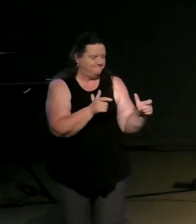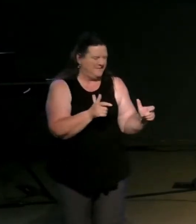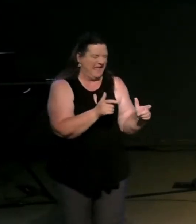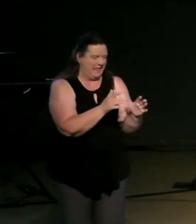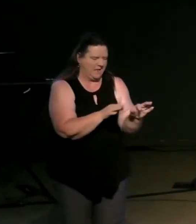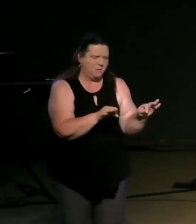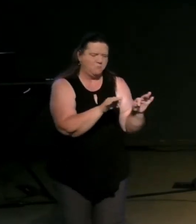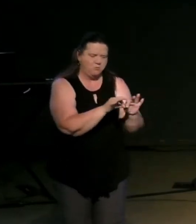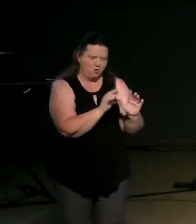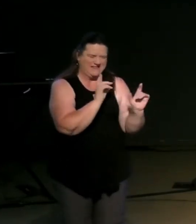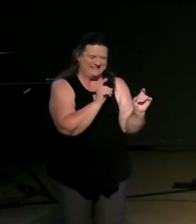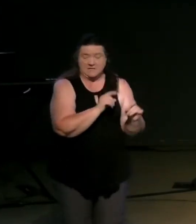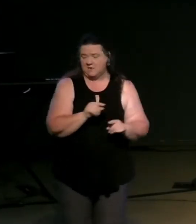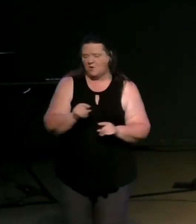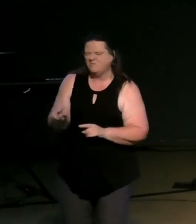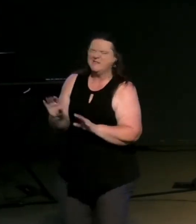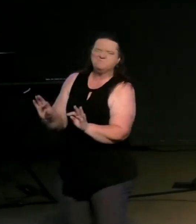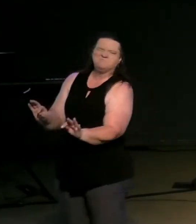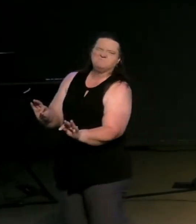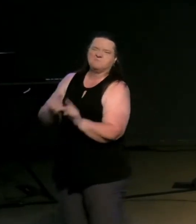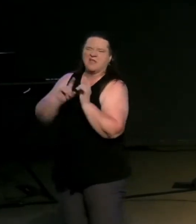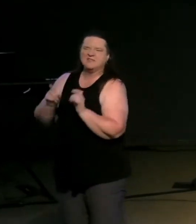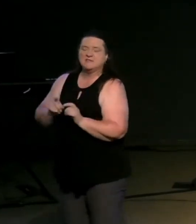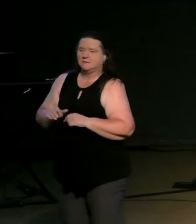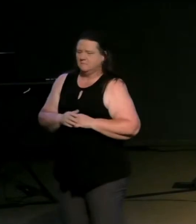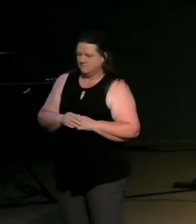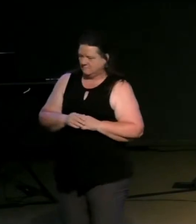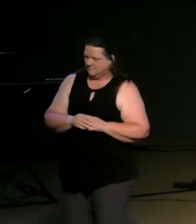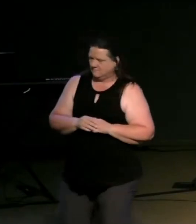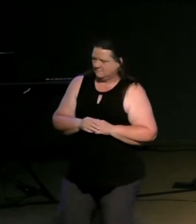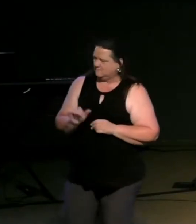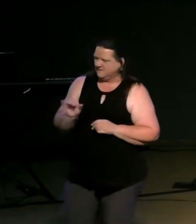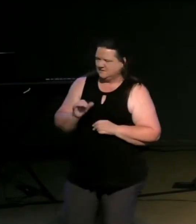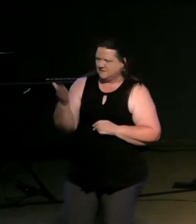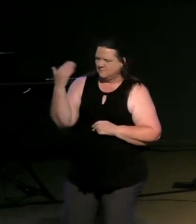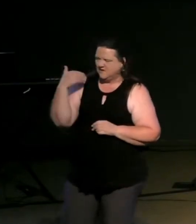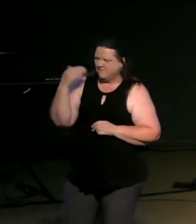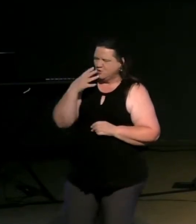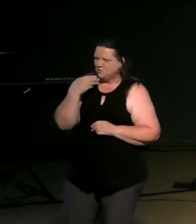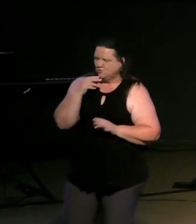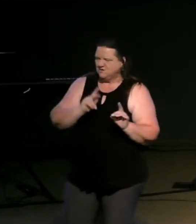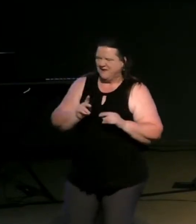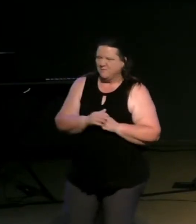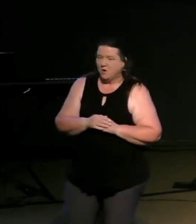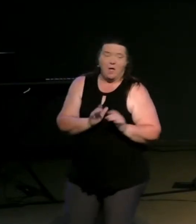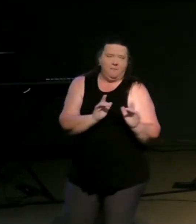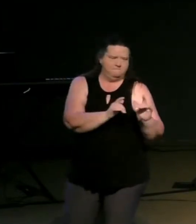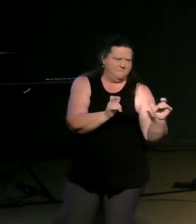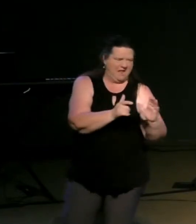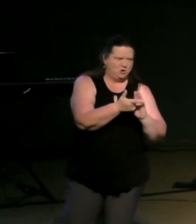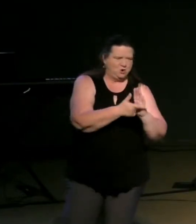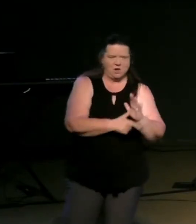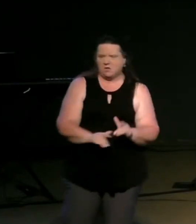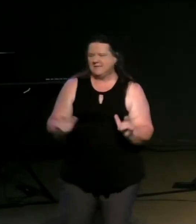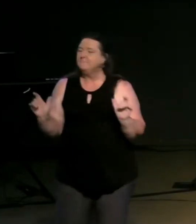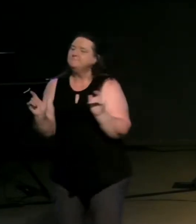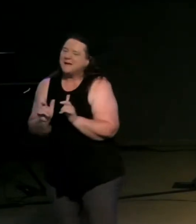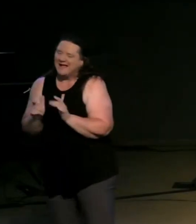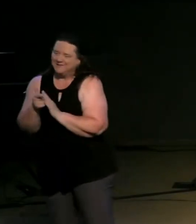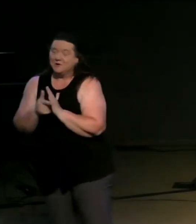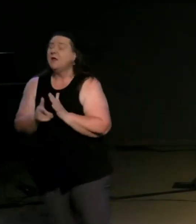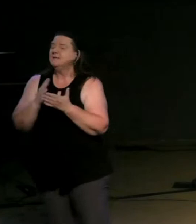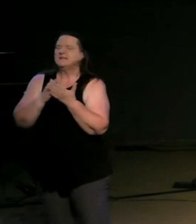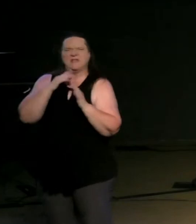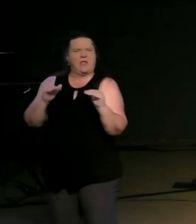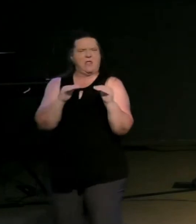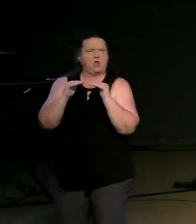sin and they're categorizing even with the minor laws and the major laws and some taught that all laws were equally binding